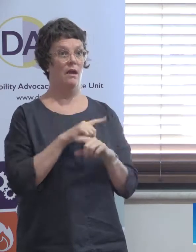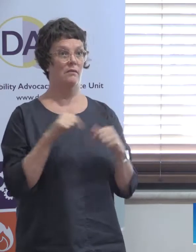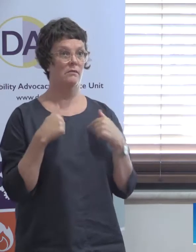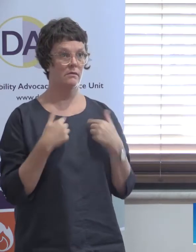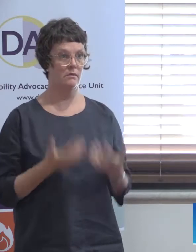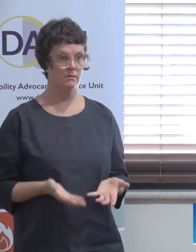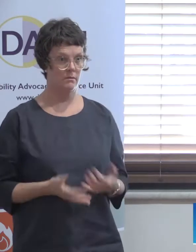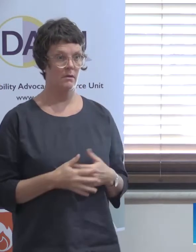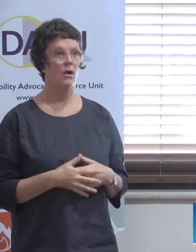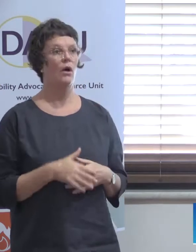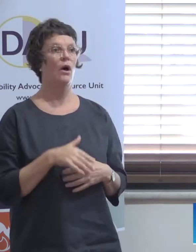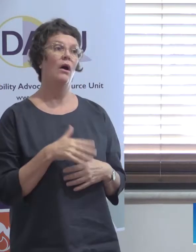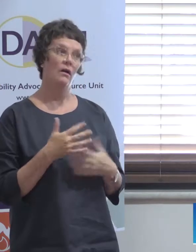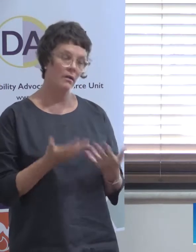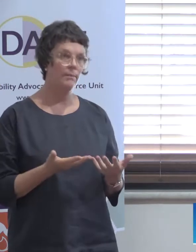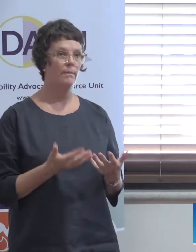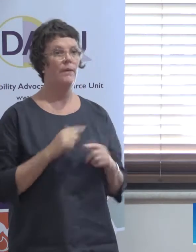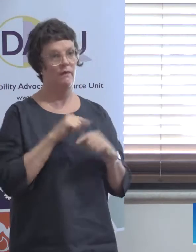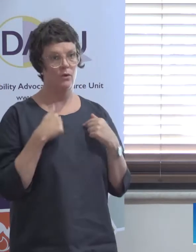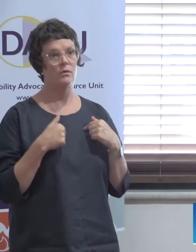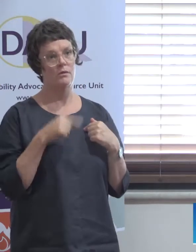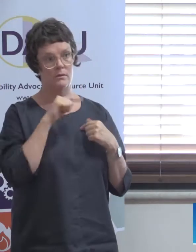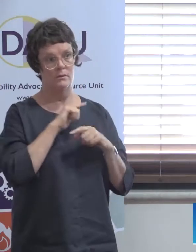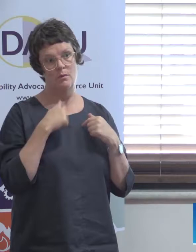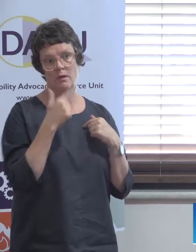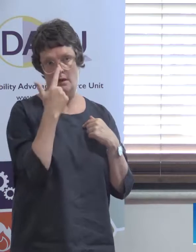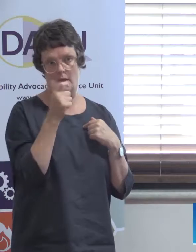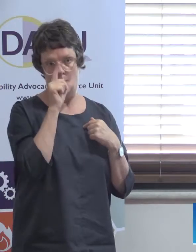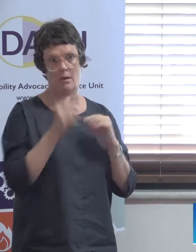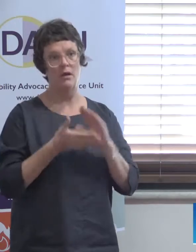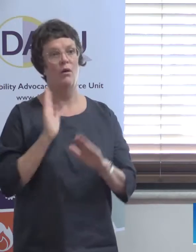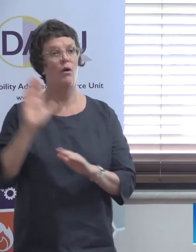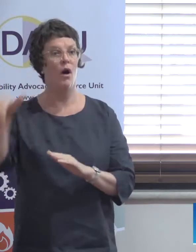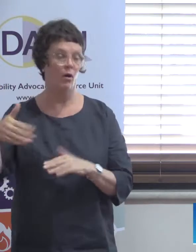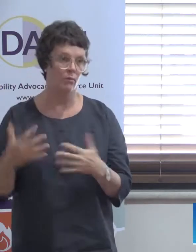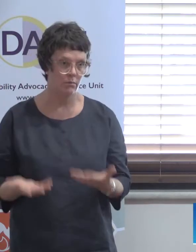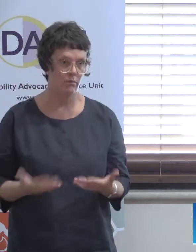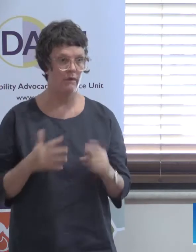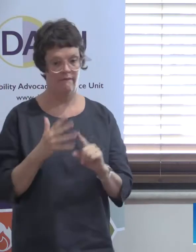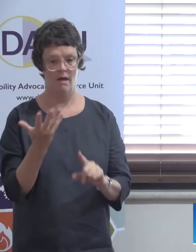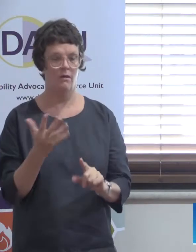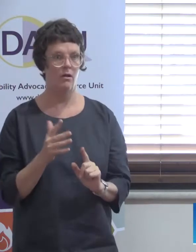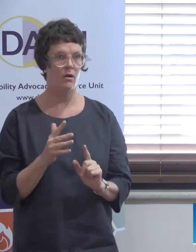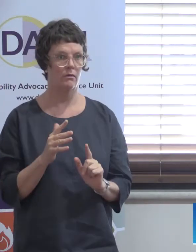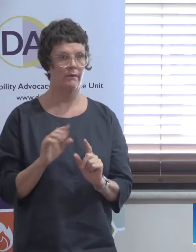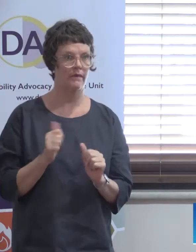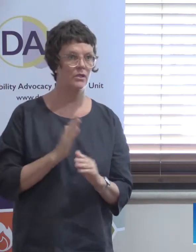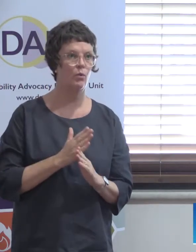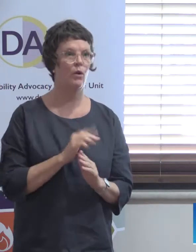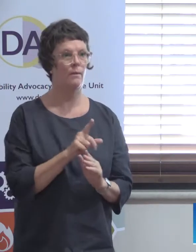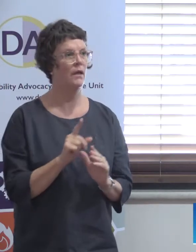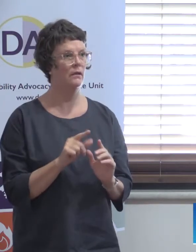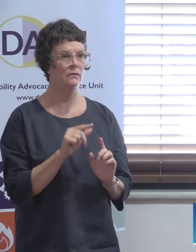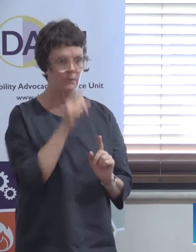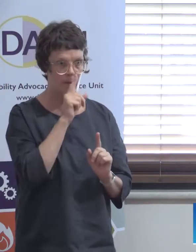begin to feel the effects are of course our clients people with disabilities and that's a real problem for us to navigate there's a couple of other things